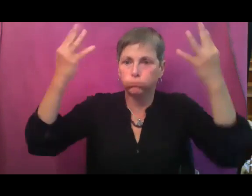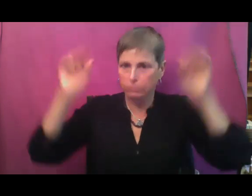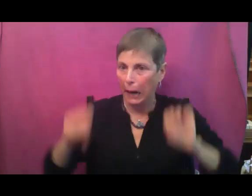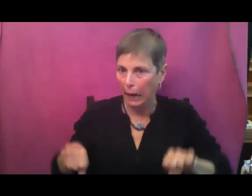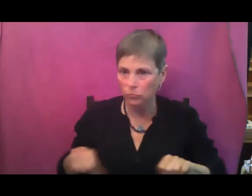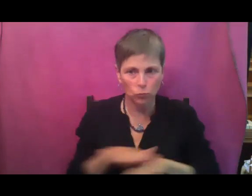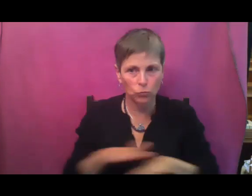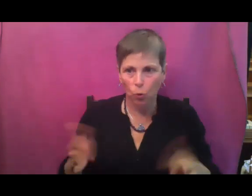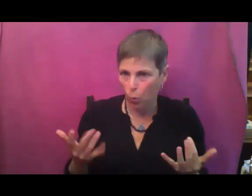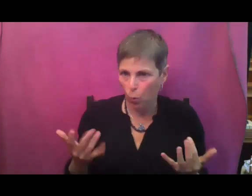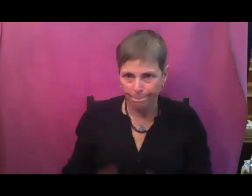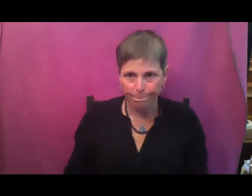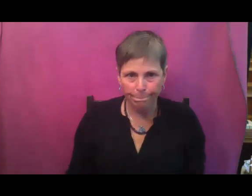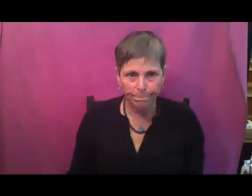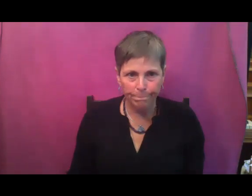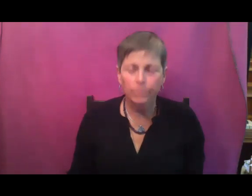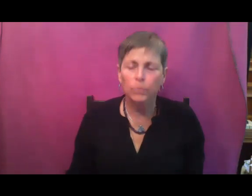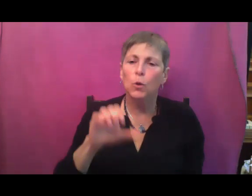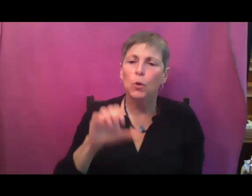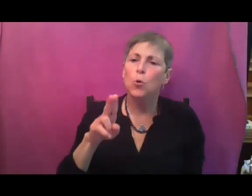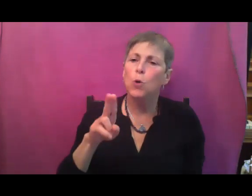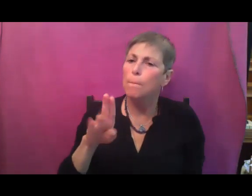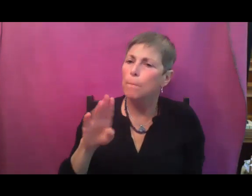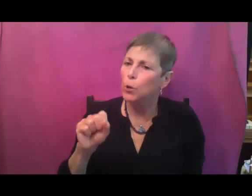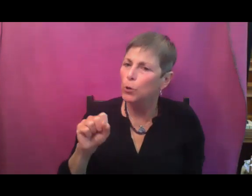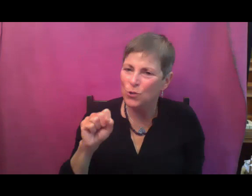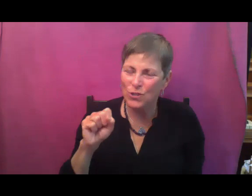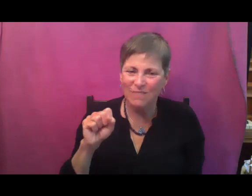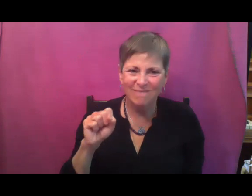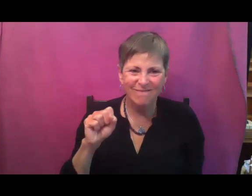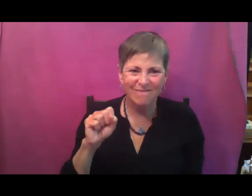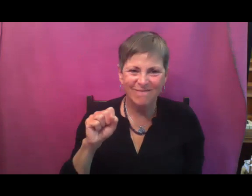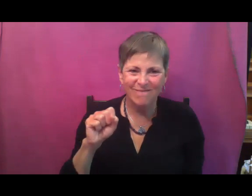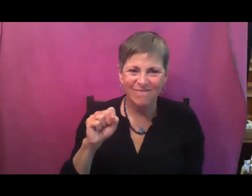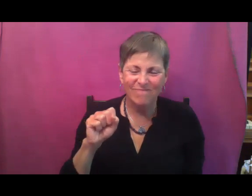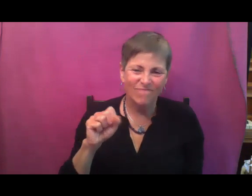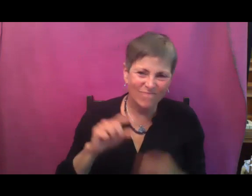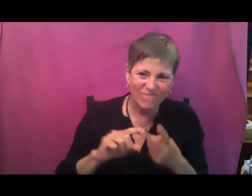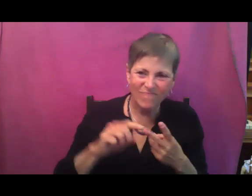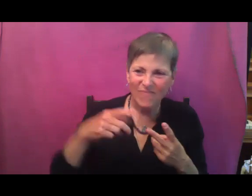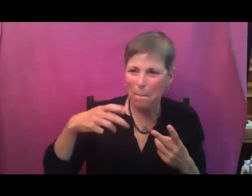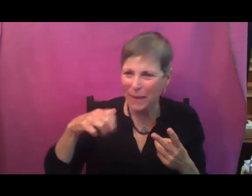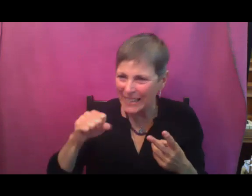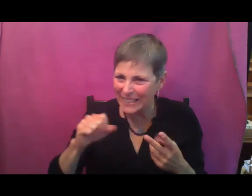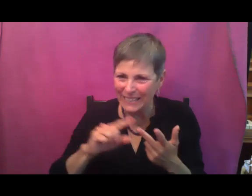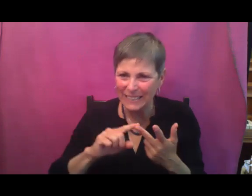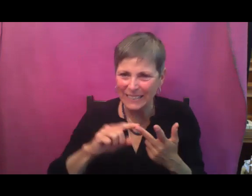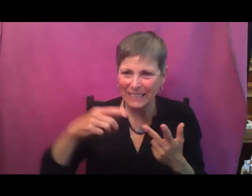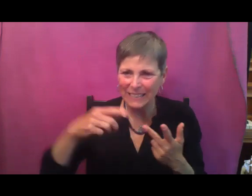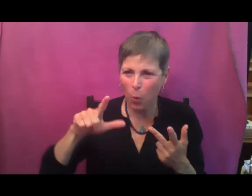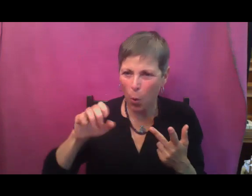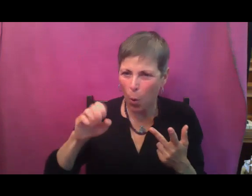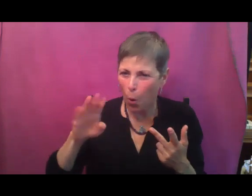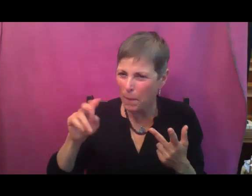cucumbers, like pole beans, peas, they tend to find their way to the trellising.